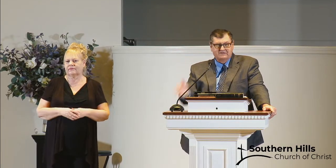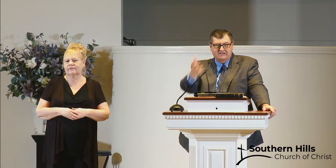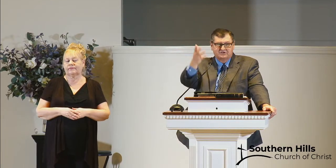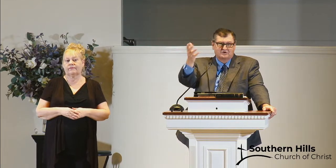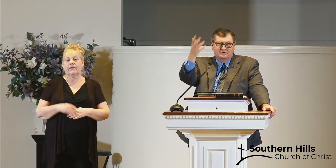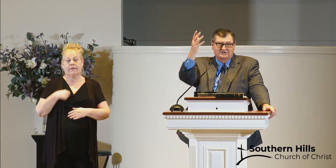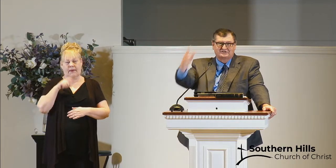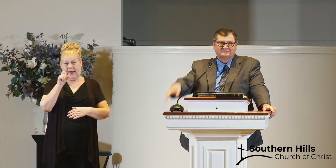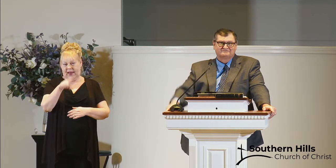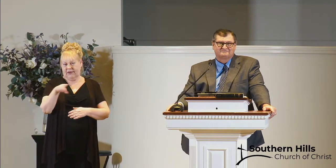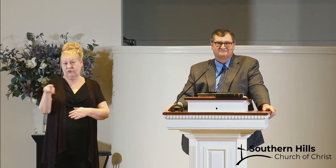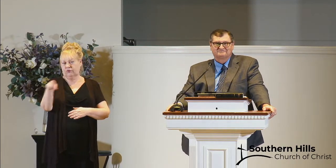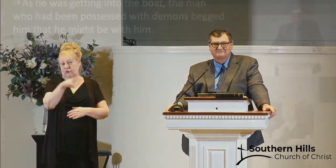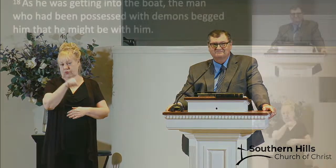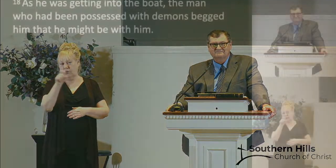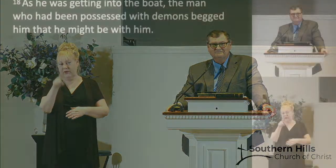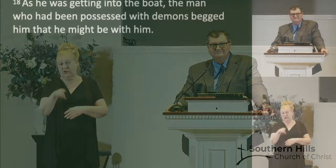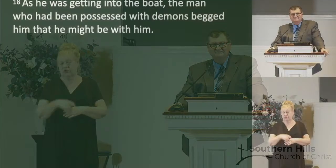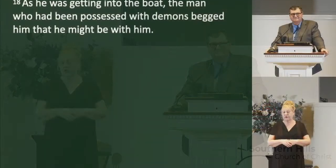let me ask you a question